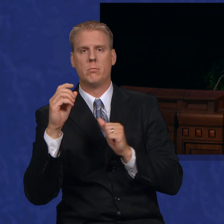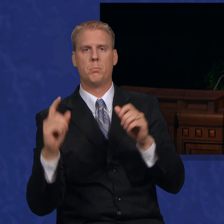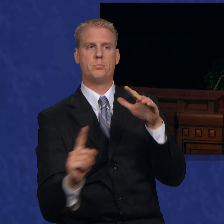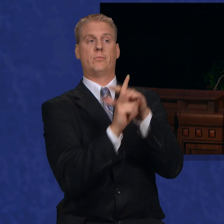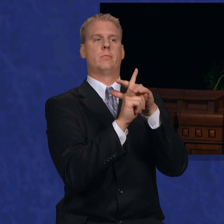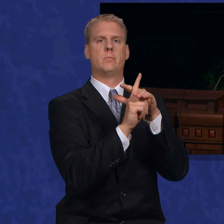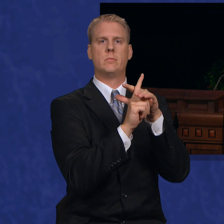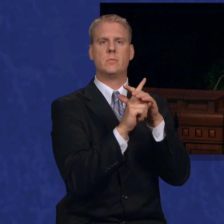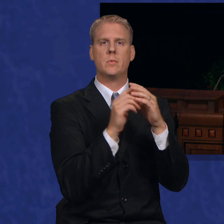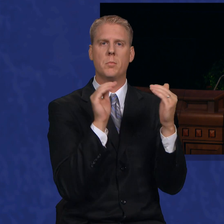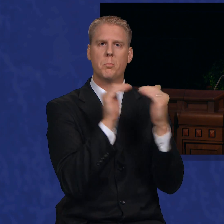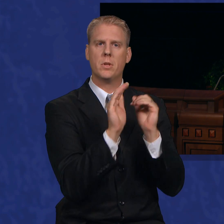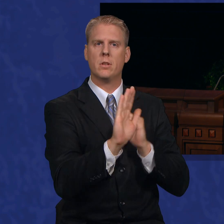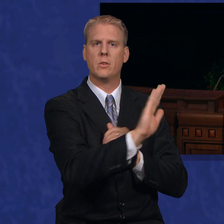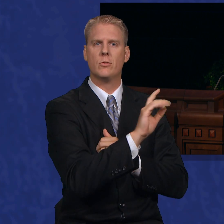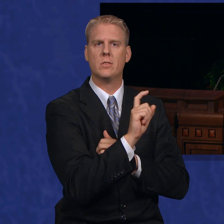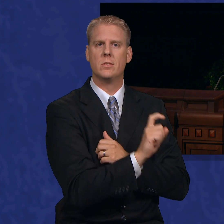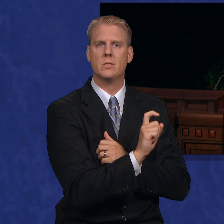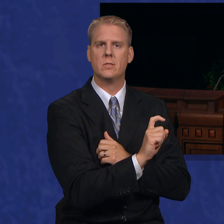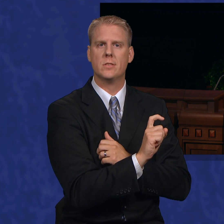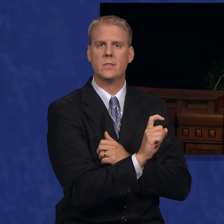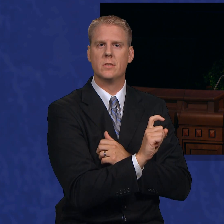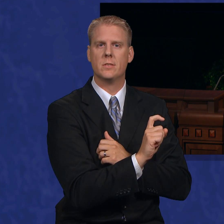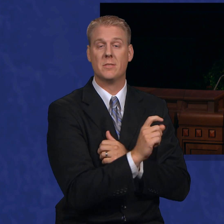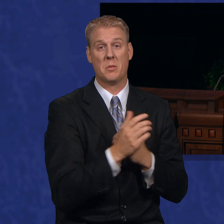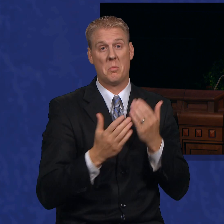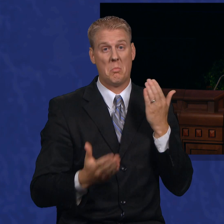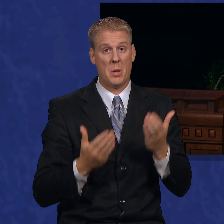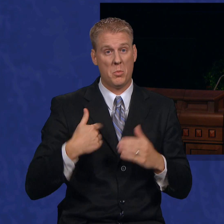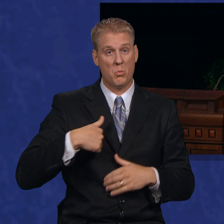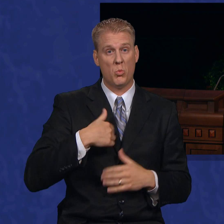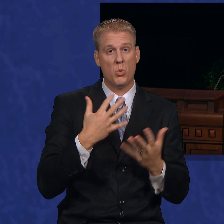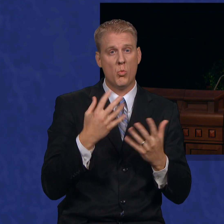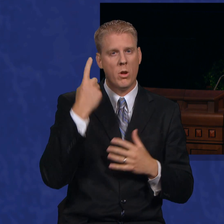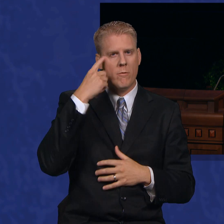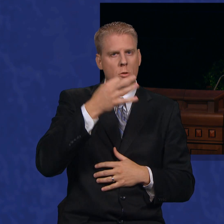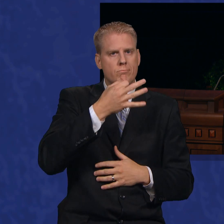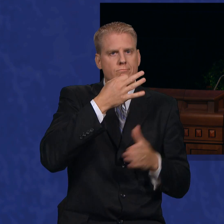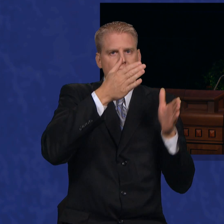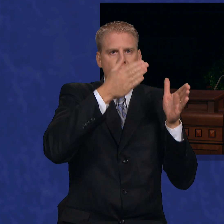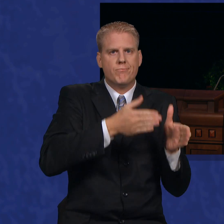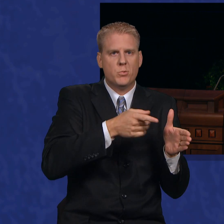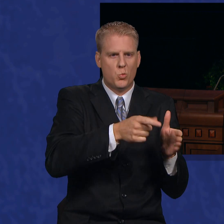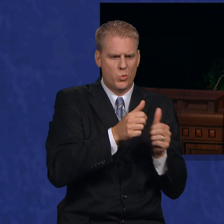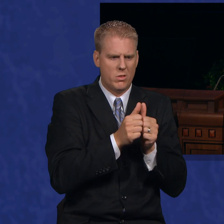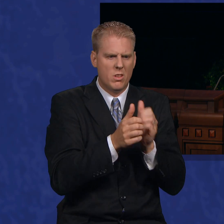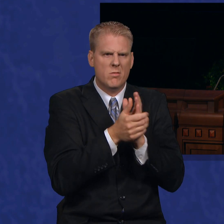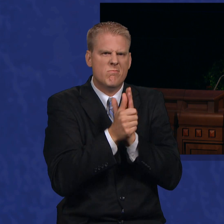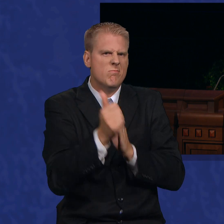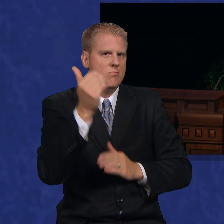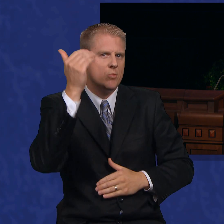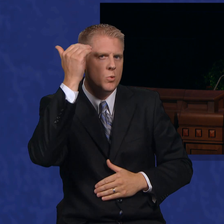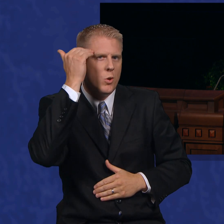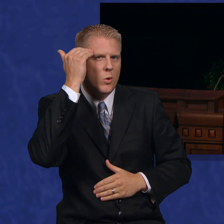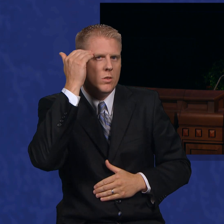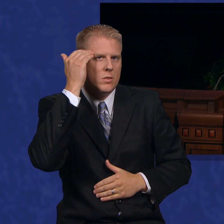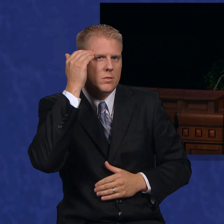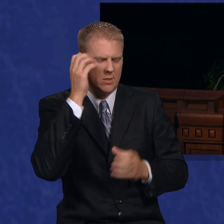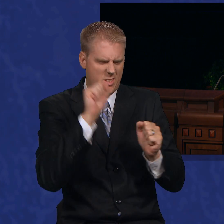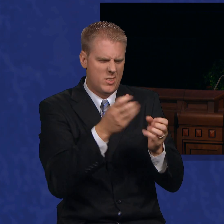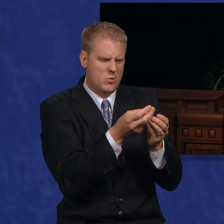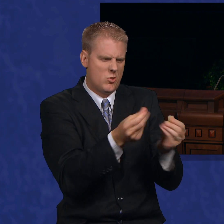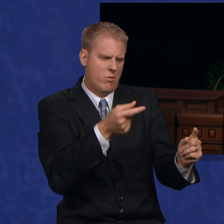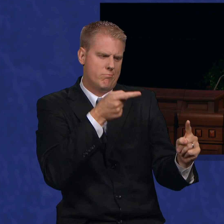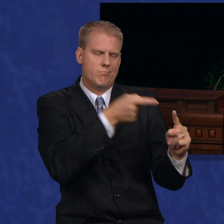to meet those needs. Perhaps we wait for experts with specialized knowledge to solve specific